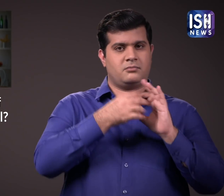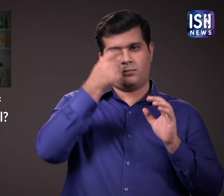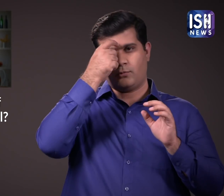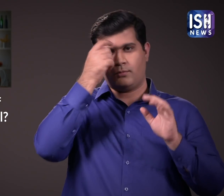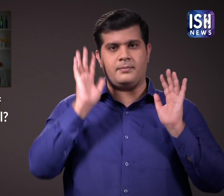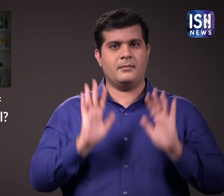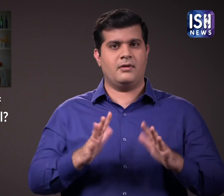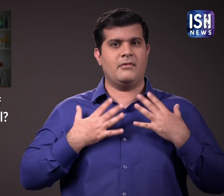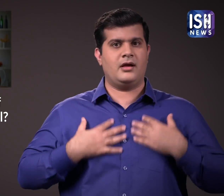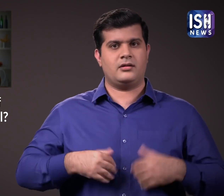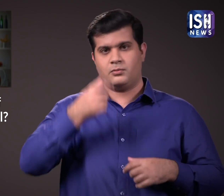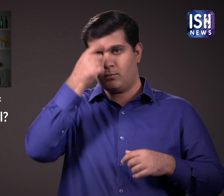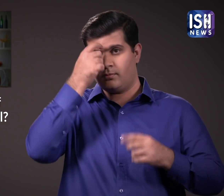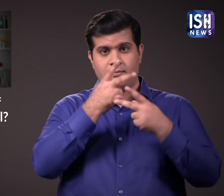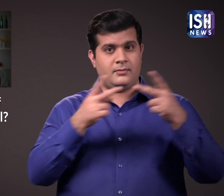This affects their health.